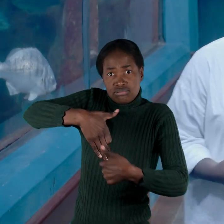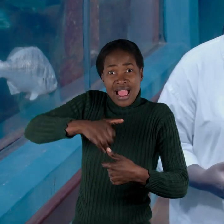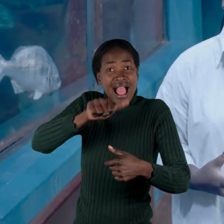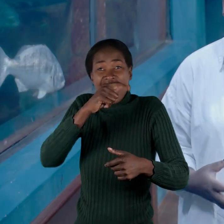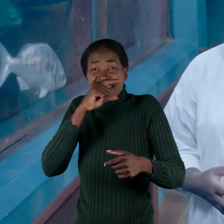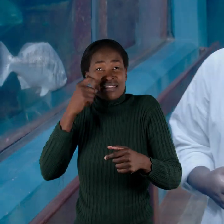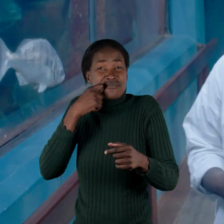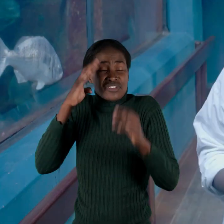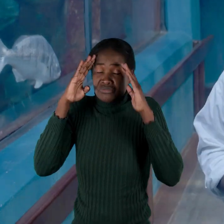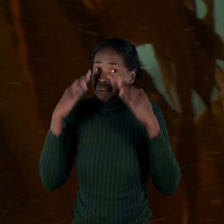we do not know about yet.